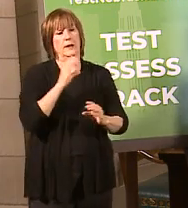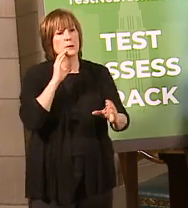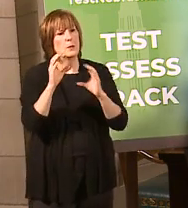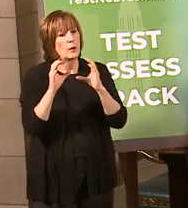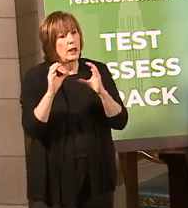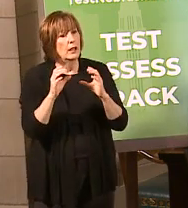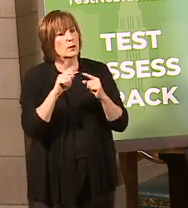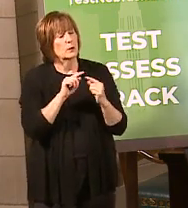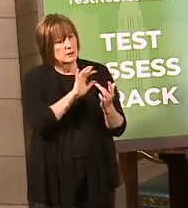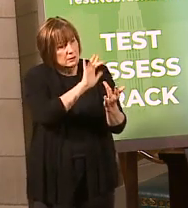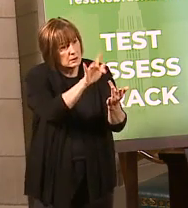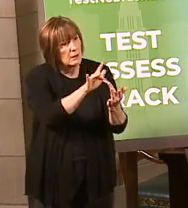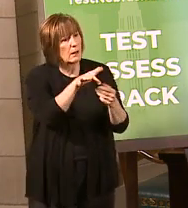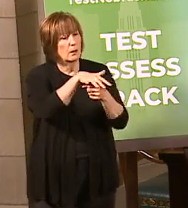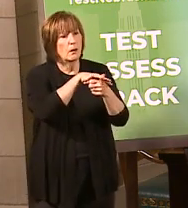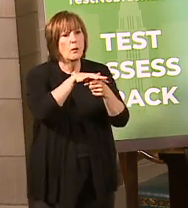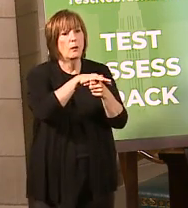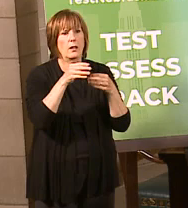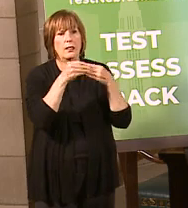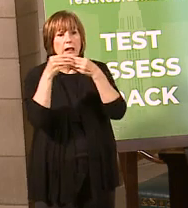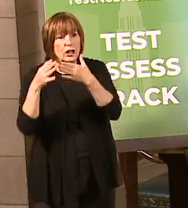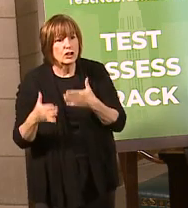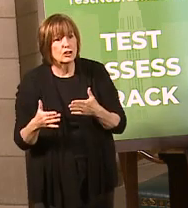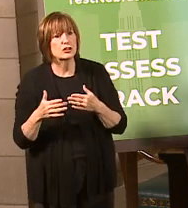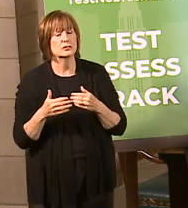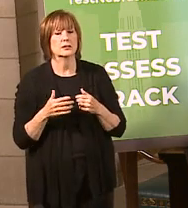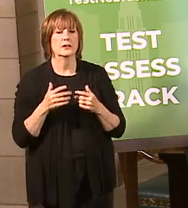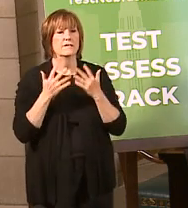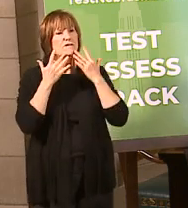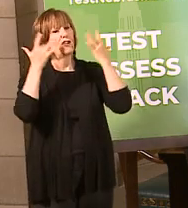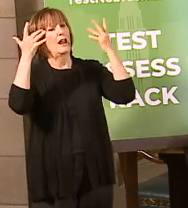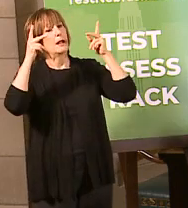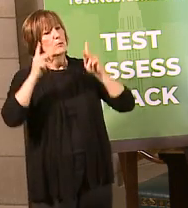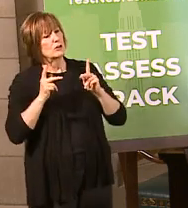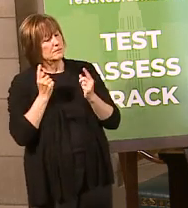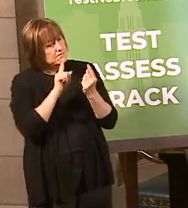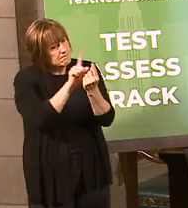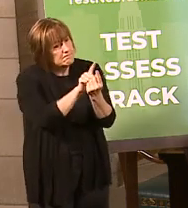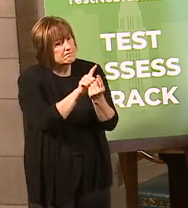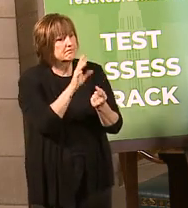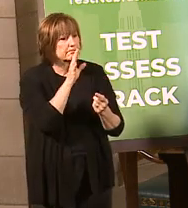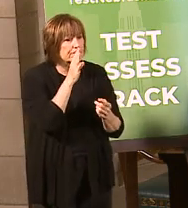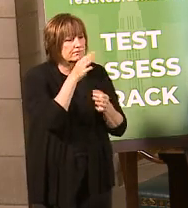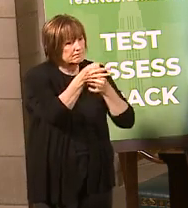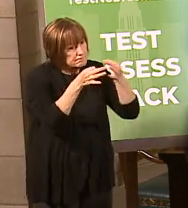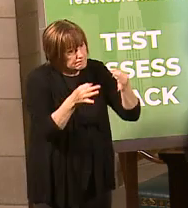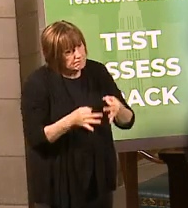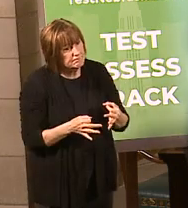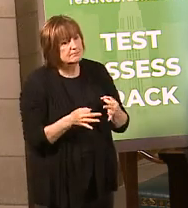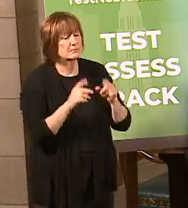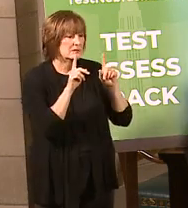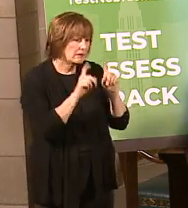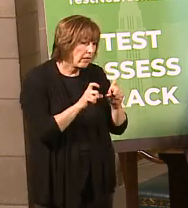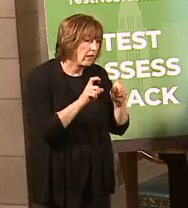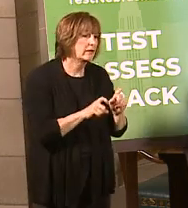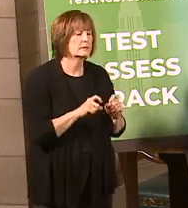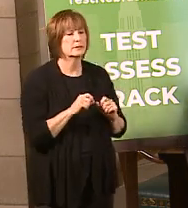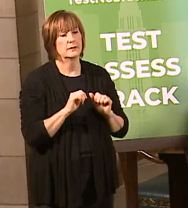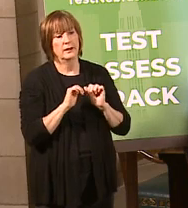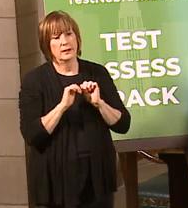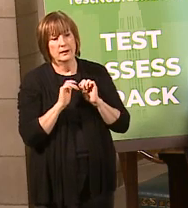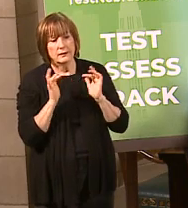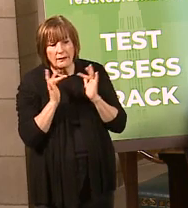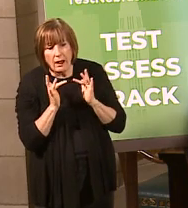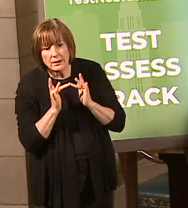to reach out to local community leaders to be able to help be that friendly face that can talk about contact tracing or testing or